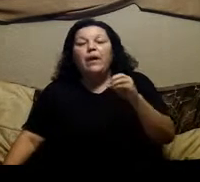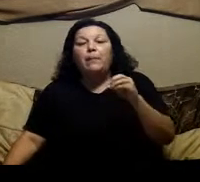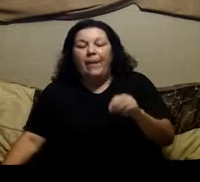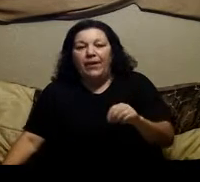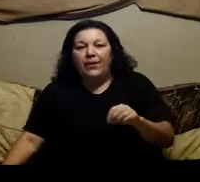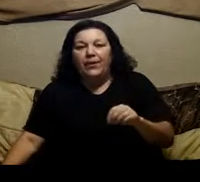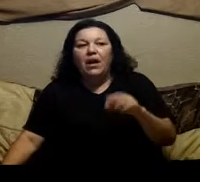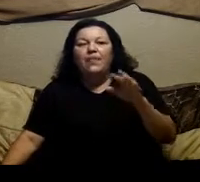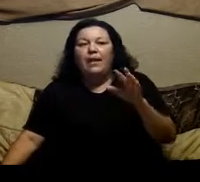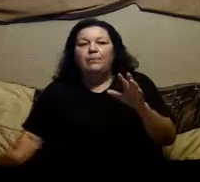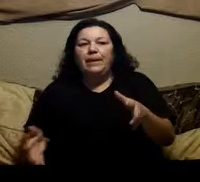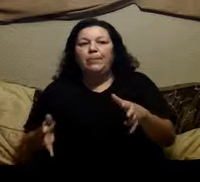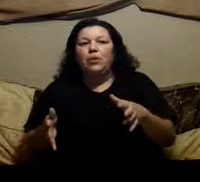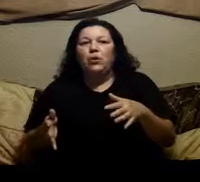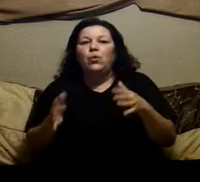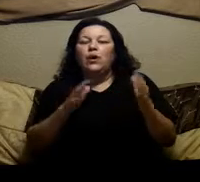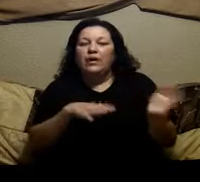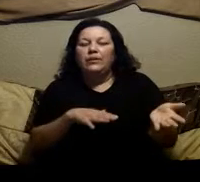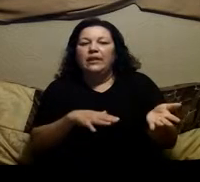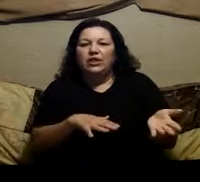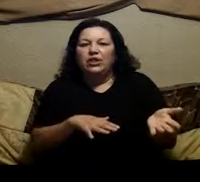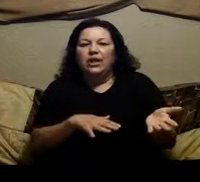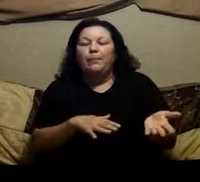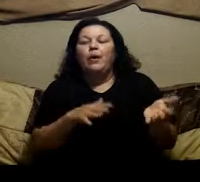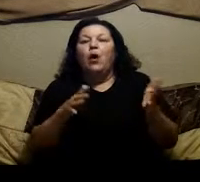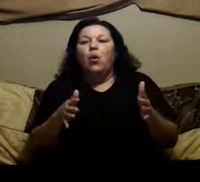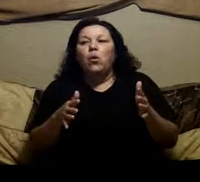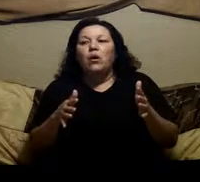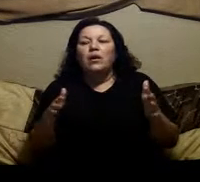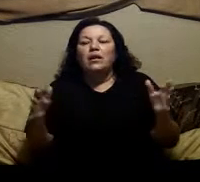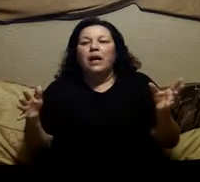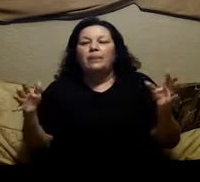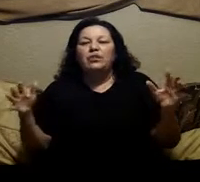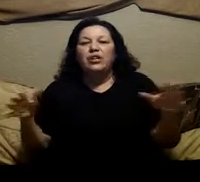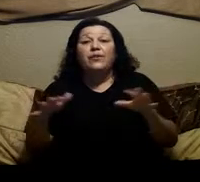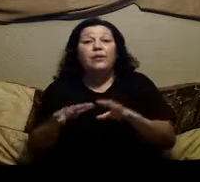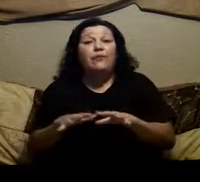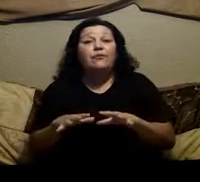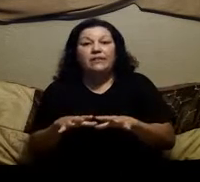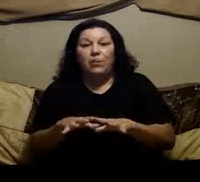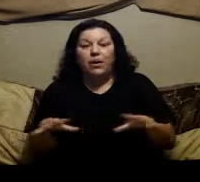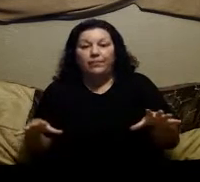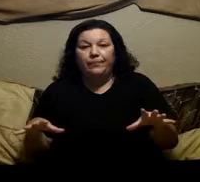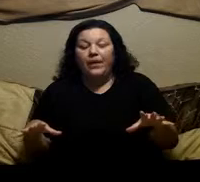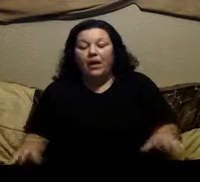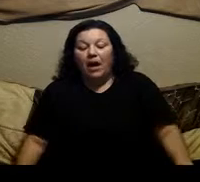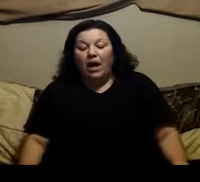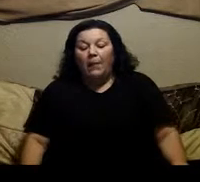better than people who are in a relationship or um share their life with someone um